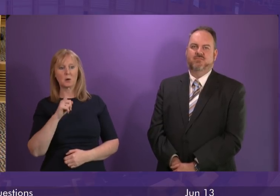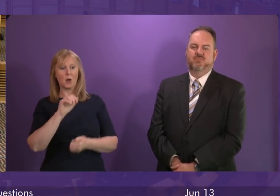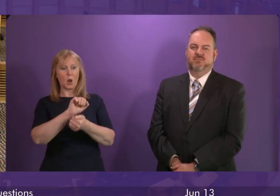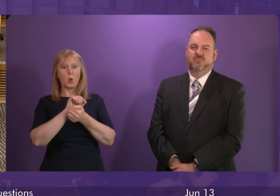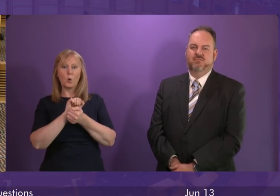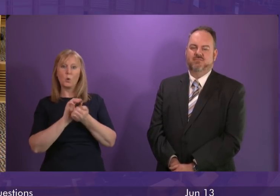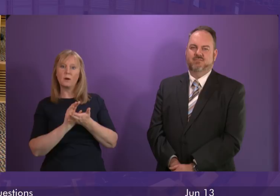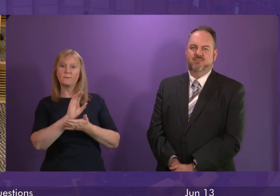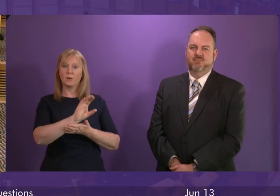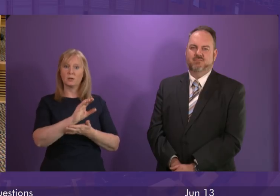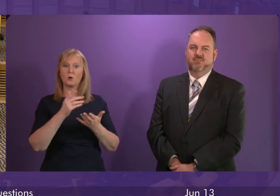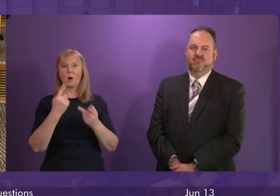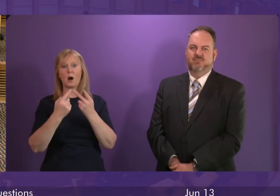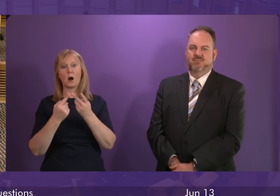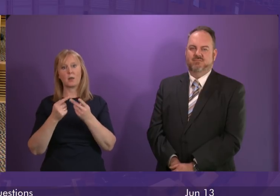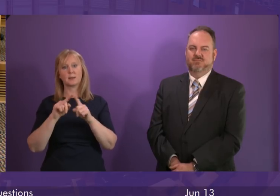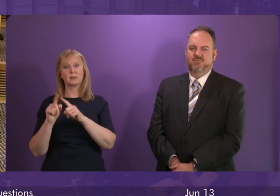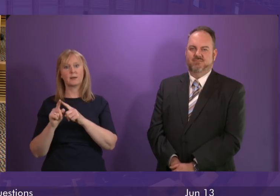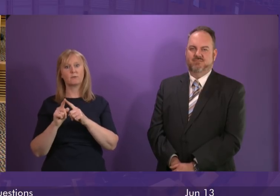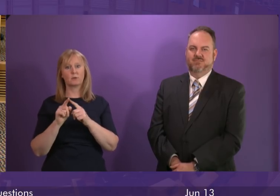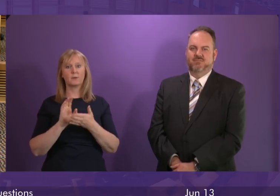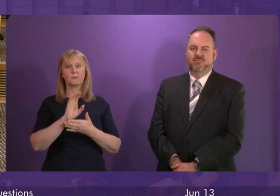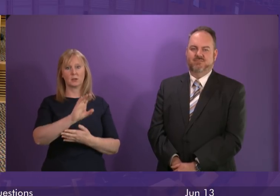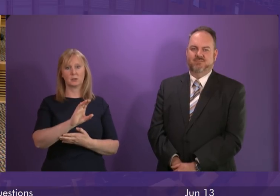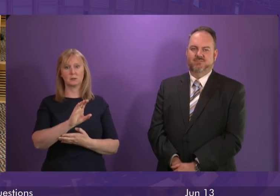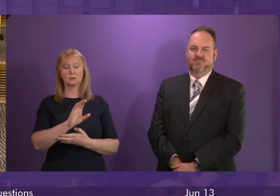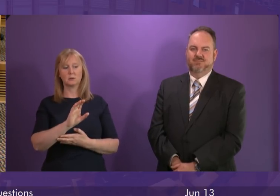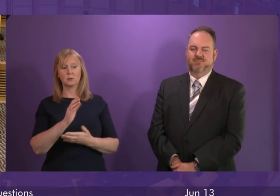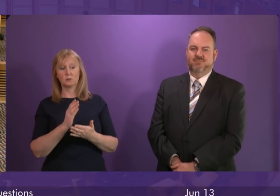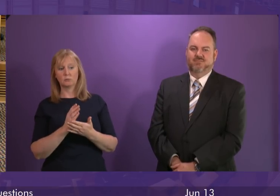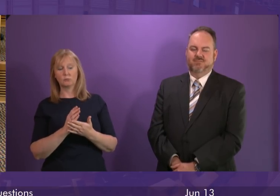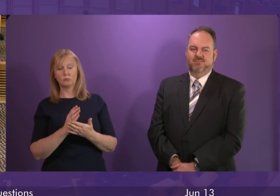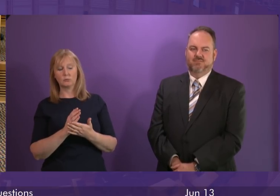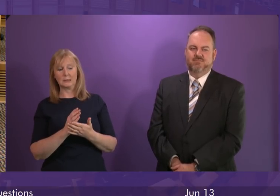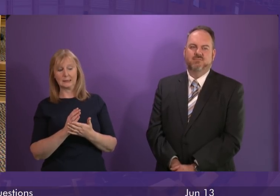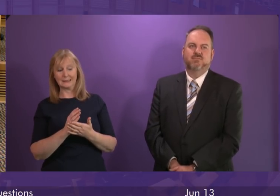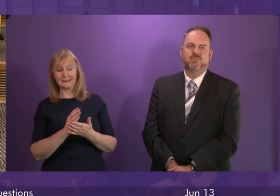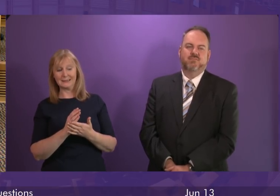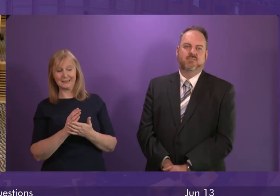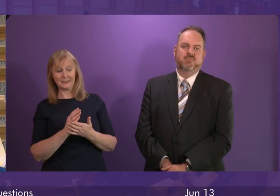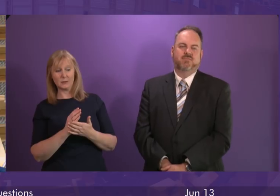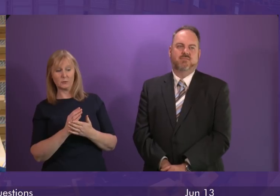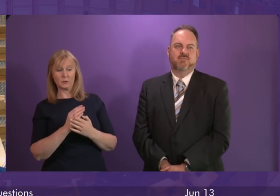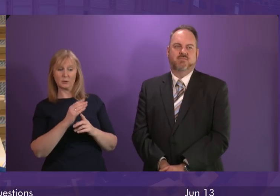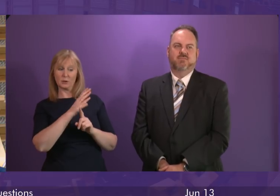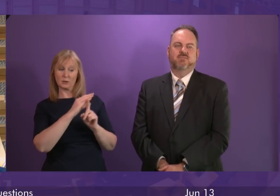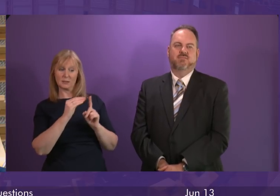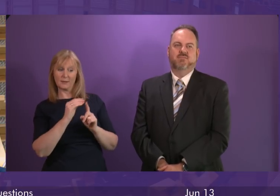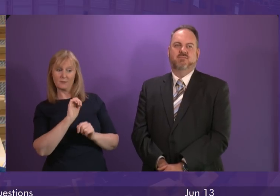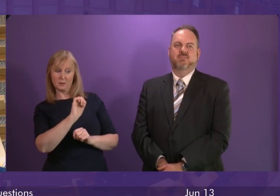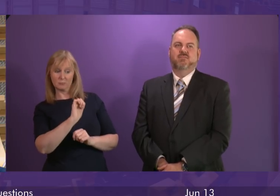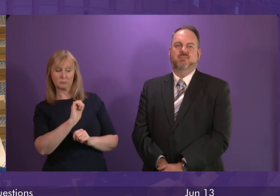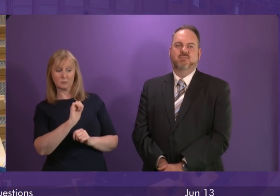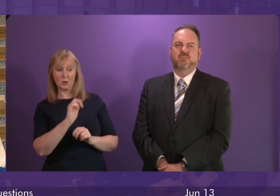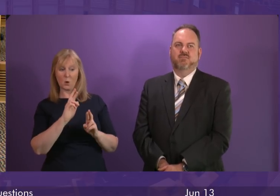forms of funding into businesses. But I would have hoped that a Conservative member would also have recognised that these